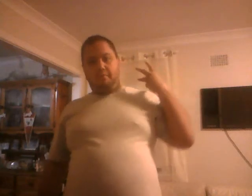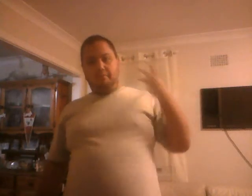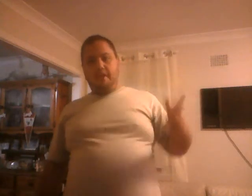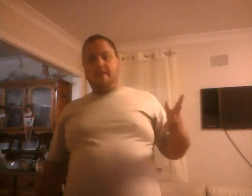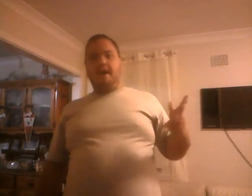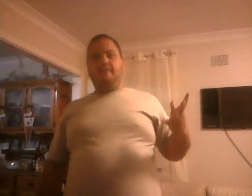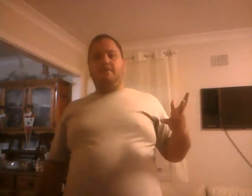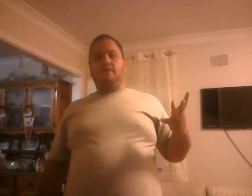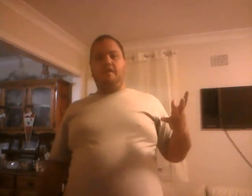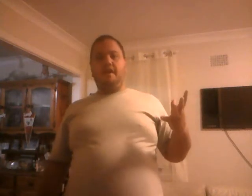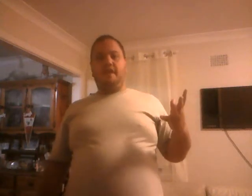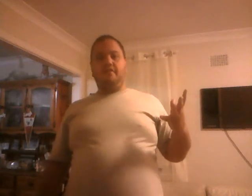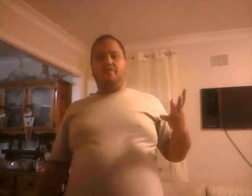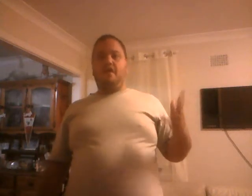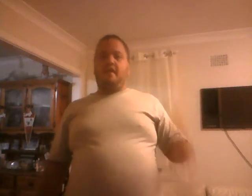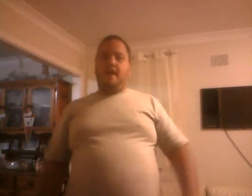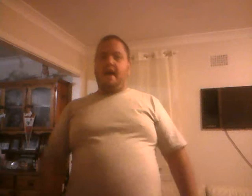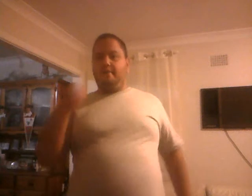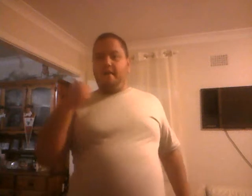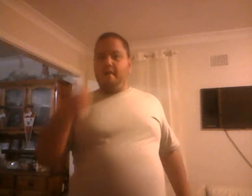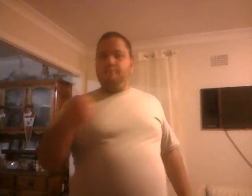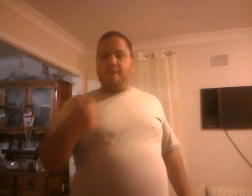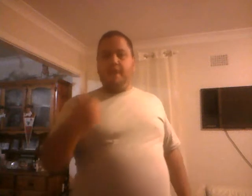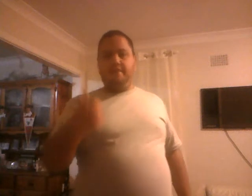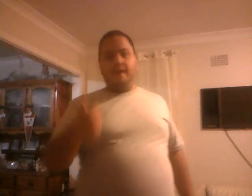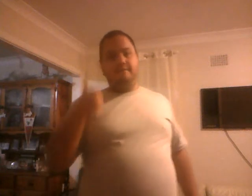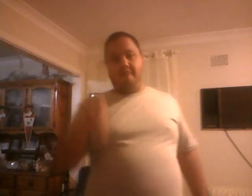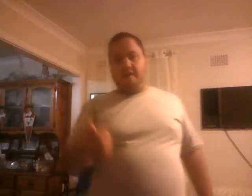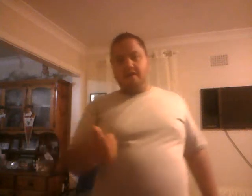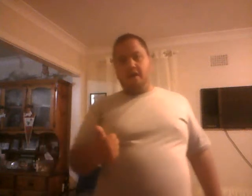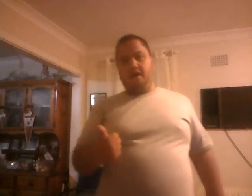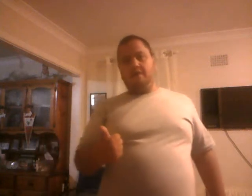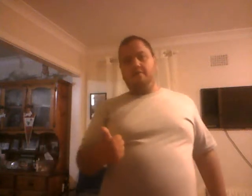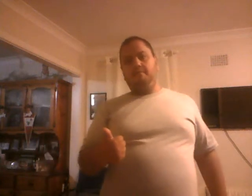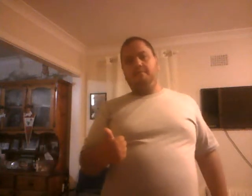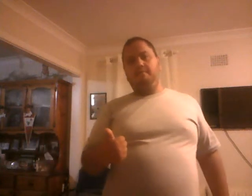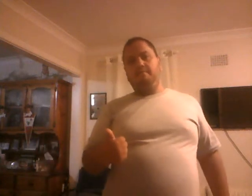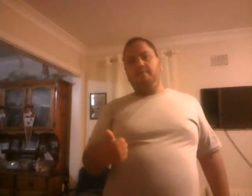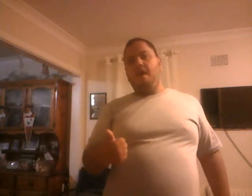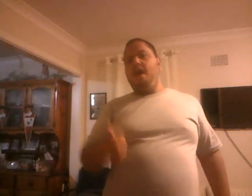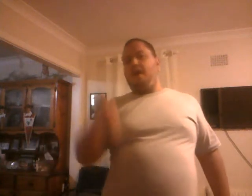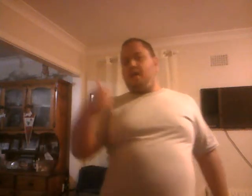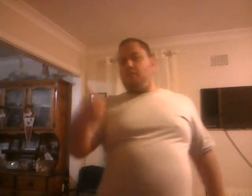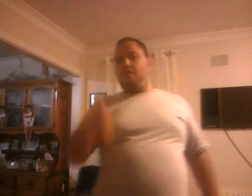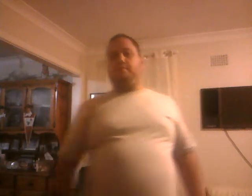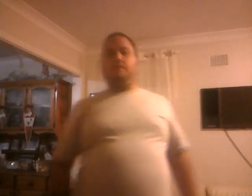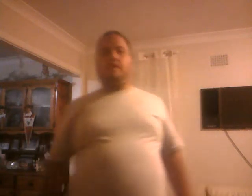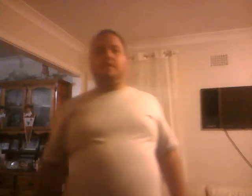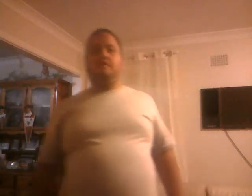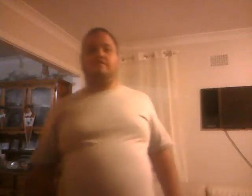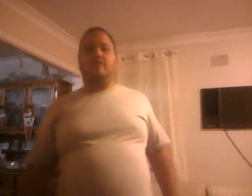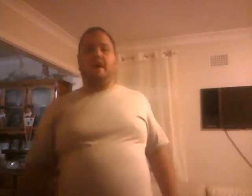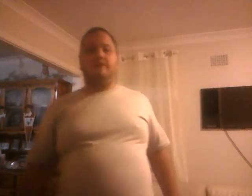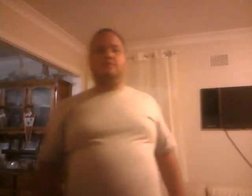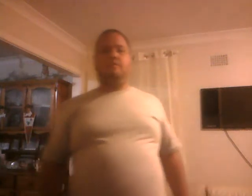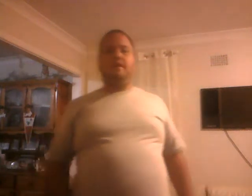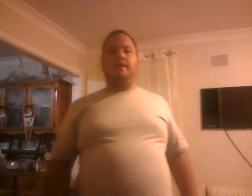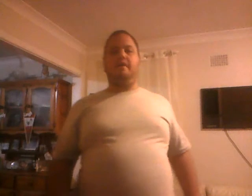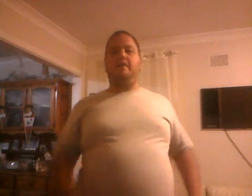Mid afternoon, he had the trial. And by that very night, he was put, he was charged with, he